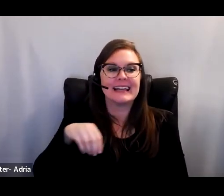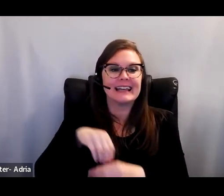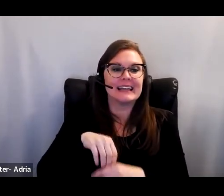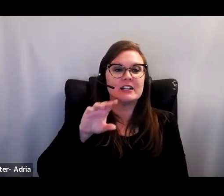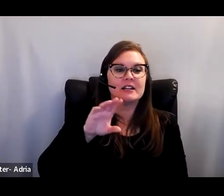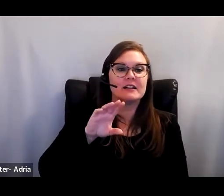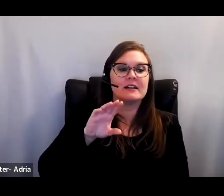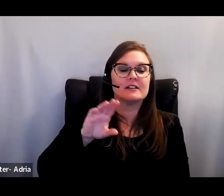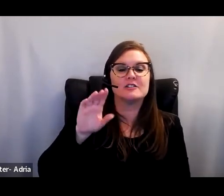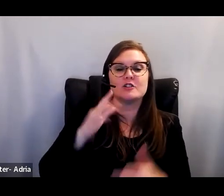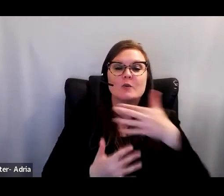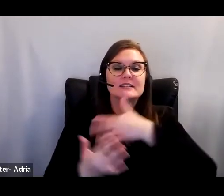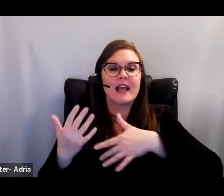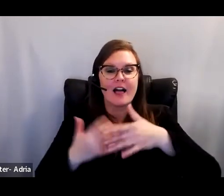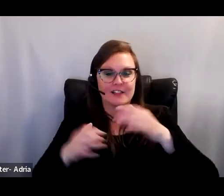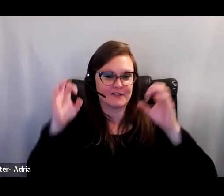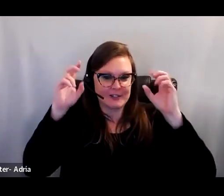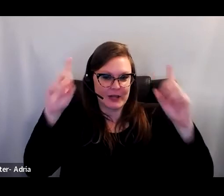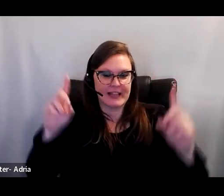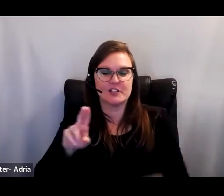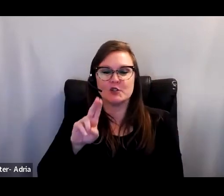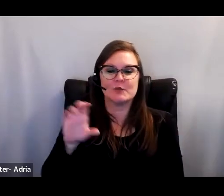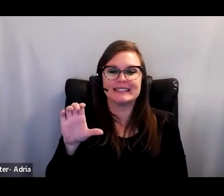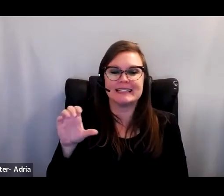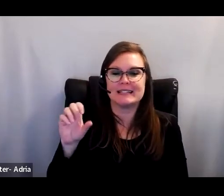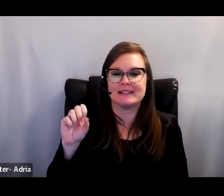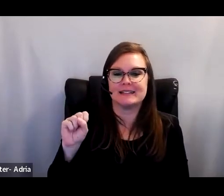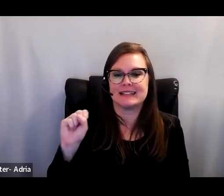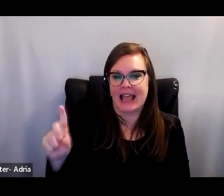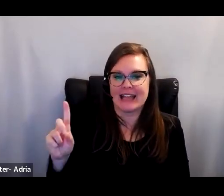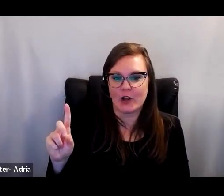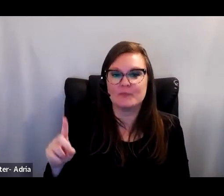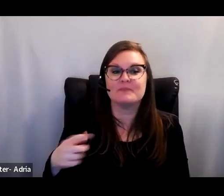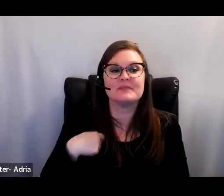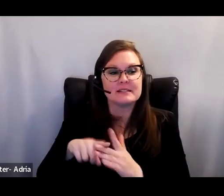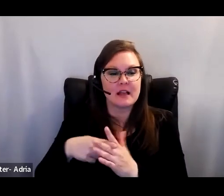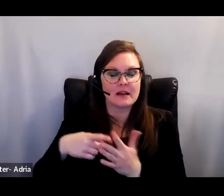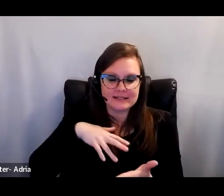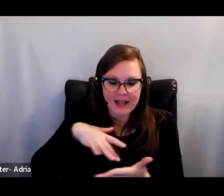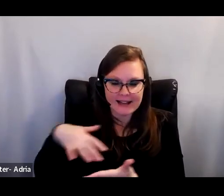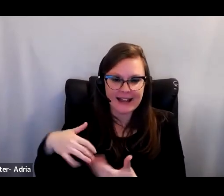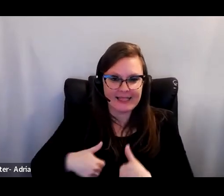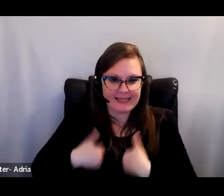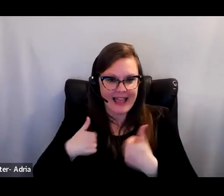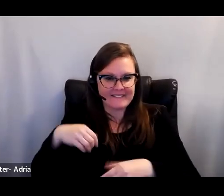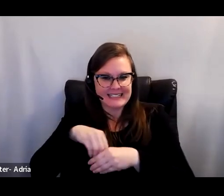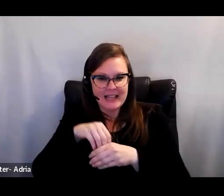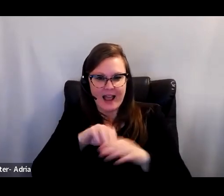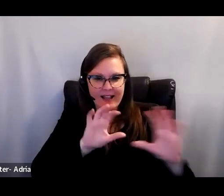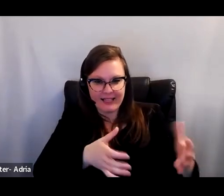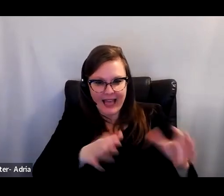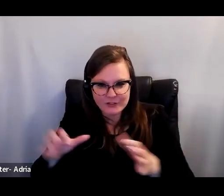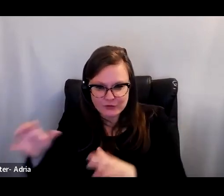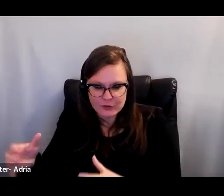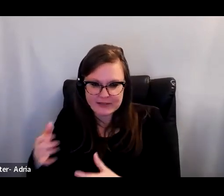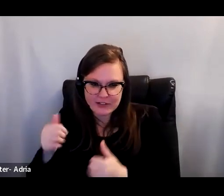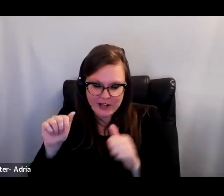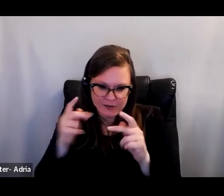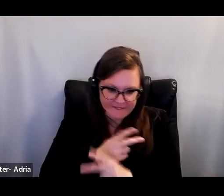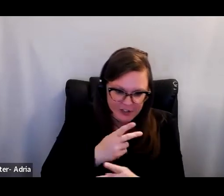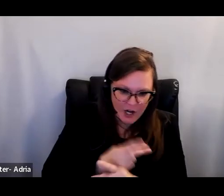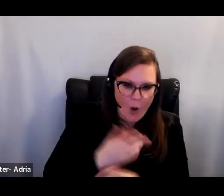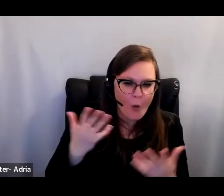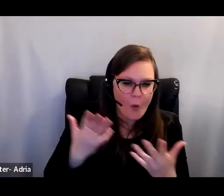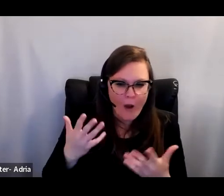sociology of education course at UC San Diego. Having studied life inside classrooms to uncover the constitutive actions that led to